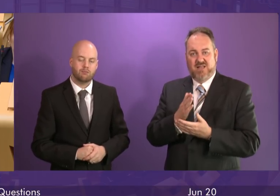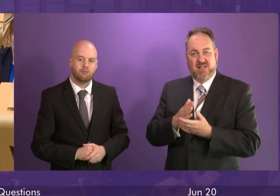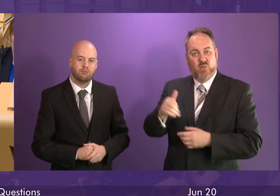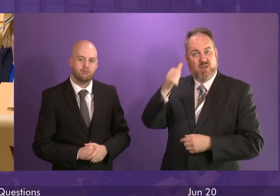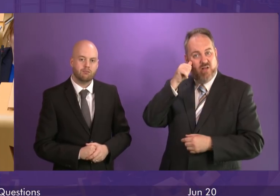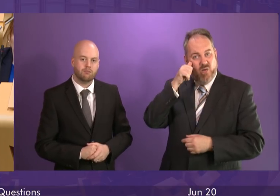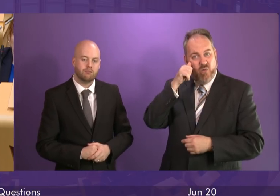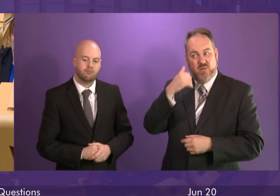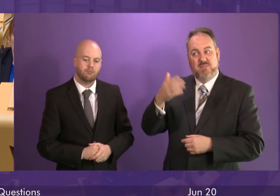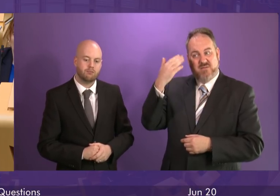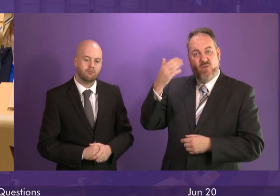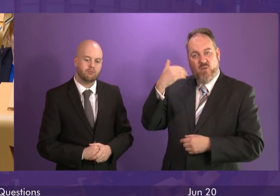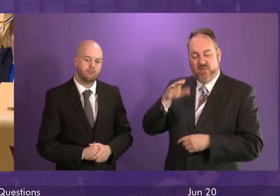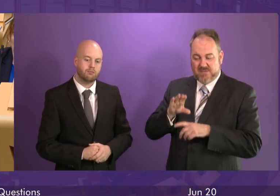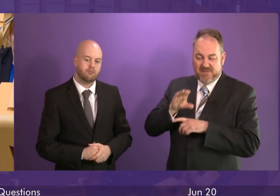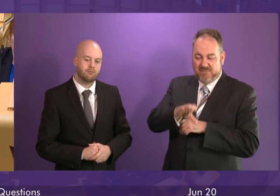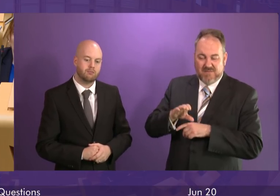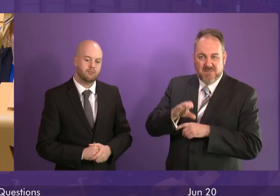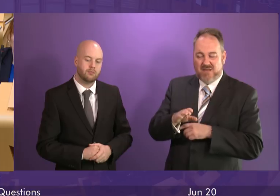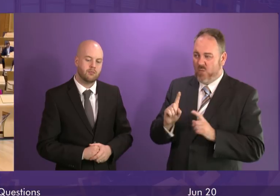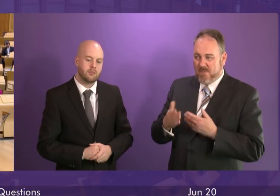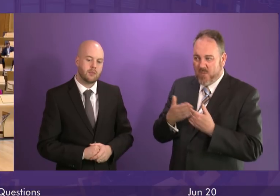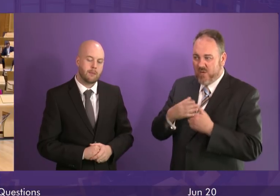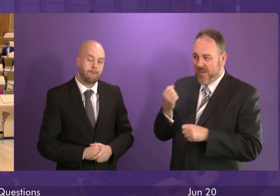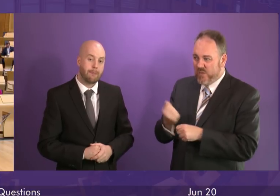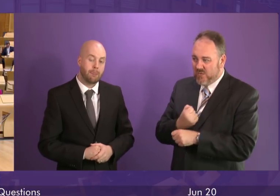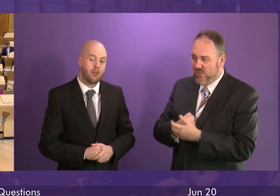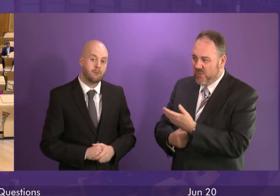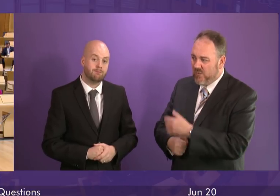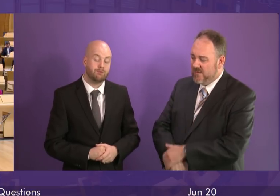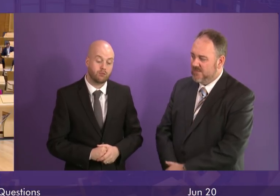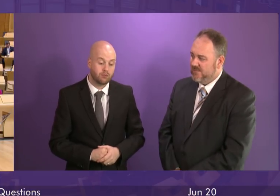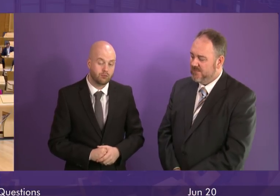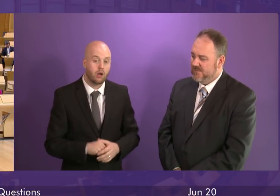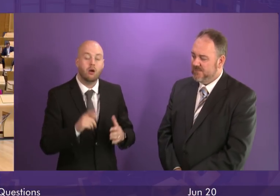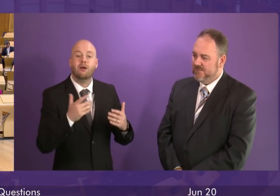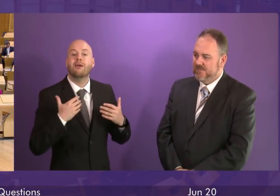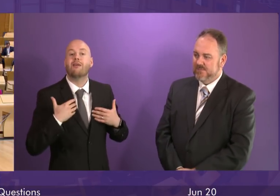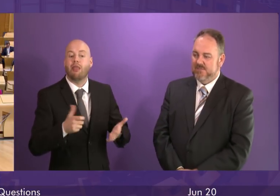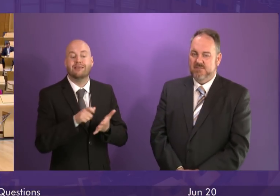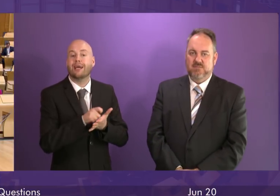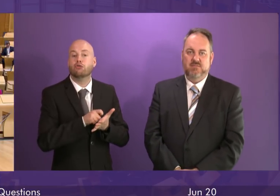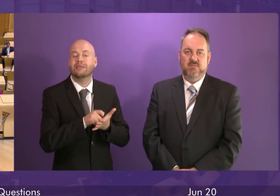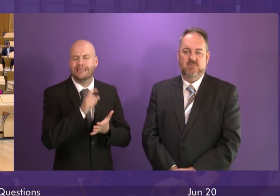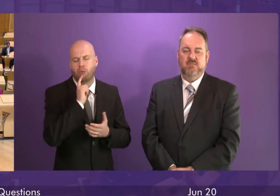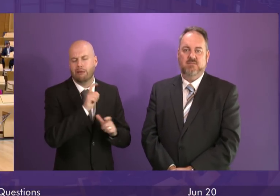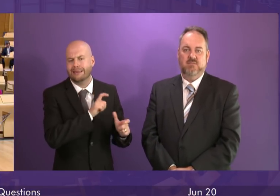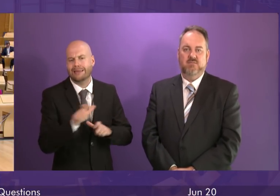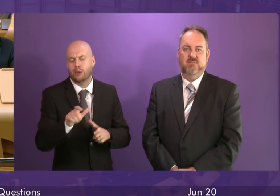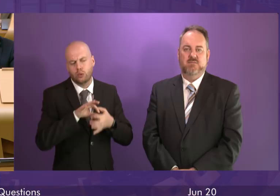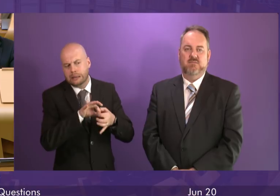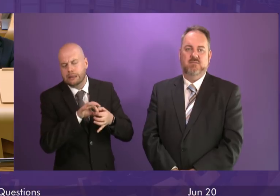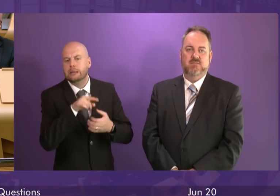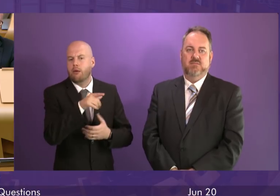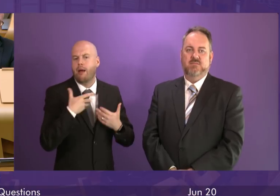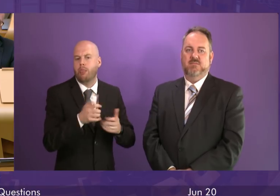led to those bailouts, but can I ask if there is more that can be done? First Minister. The Health Secretary will continue to work with the Board to make sure